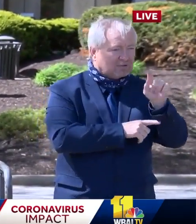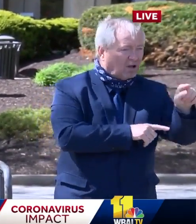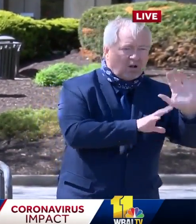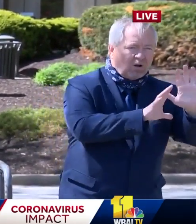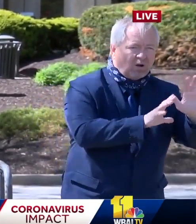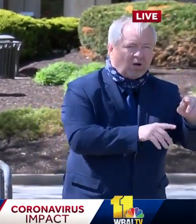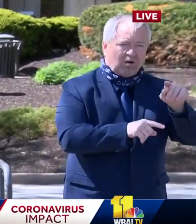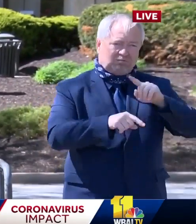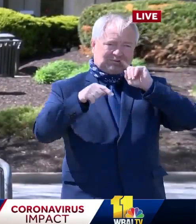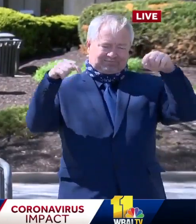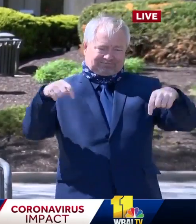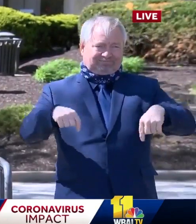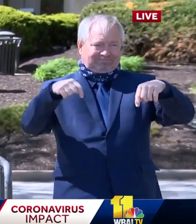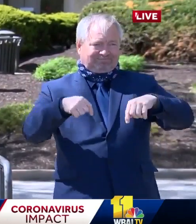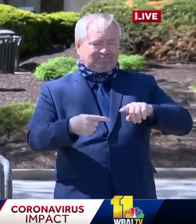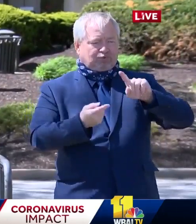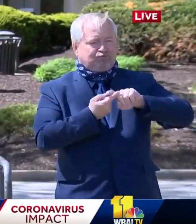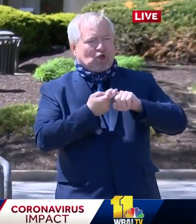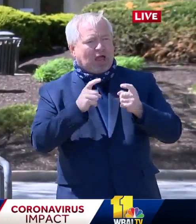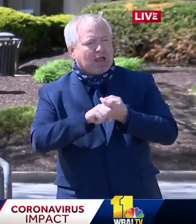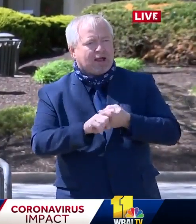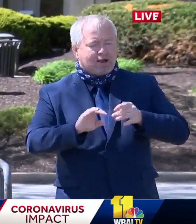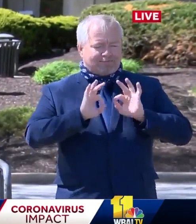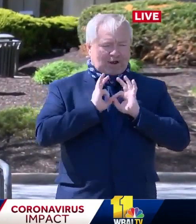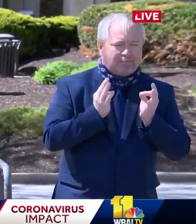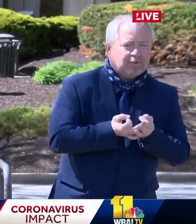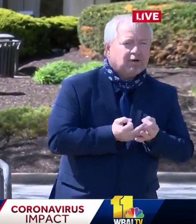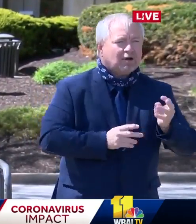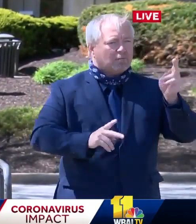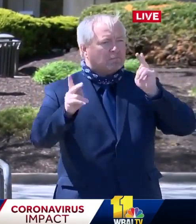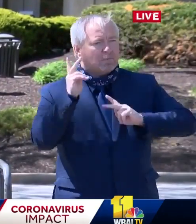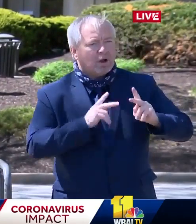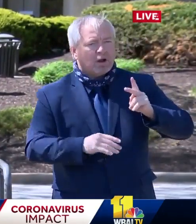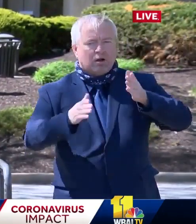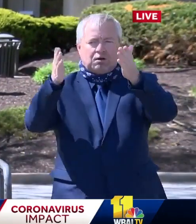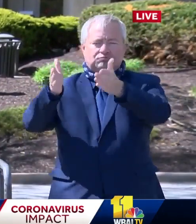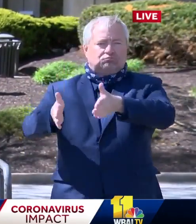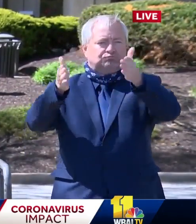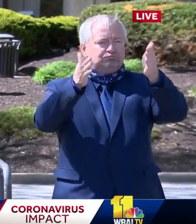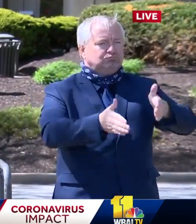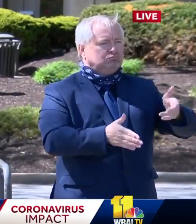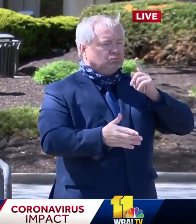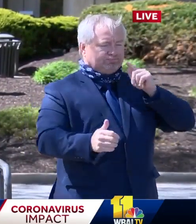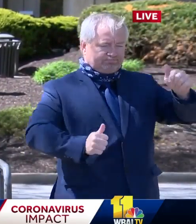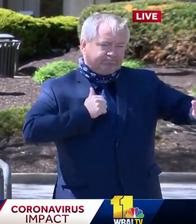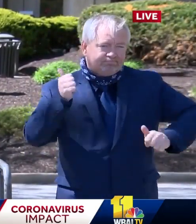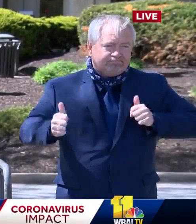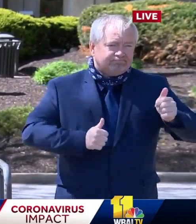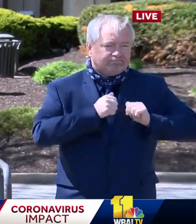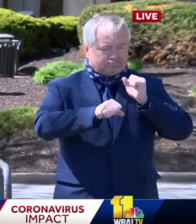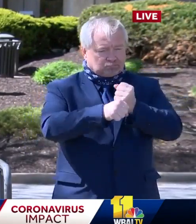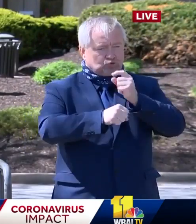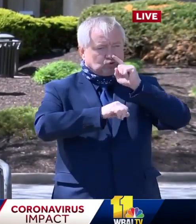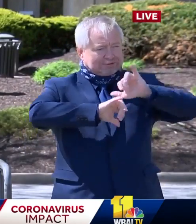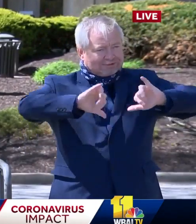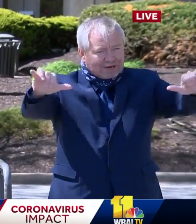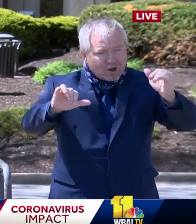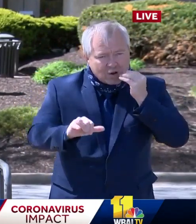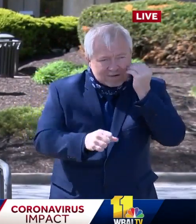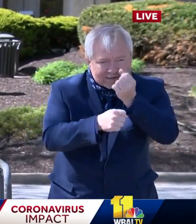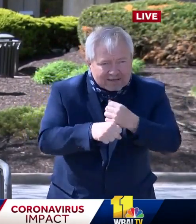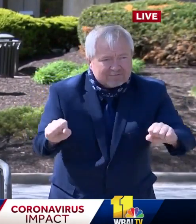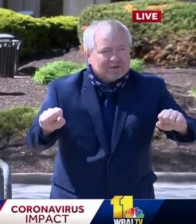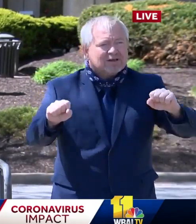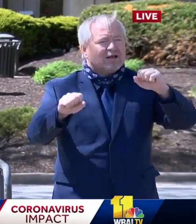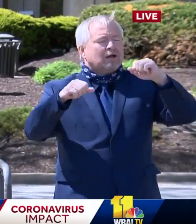our neighbors who we are talking about. And so the urgency with which he has, tackled this has really, uh, been amazing and we are